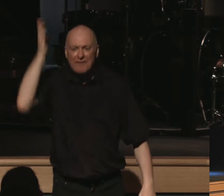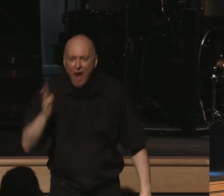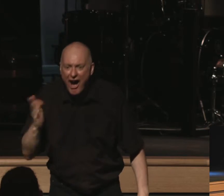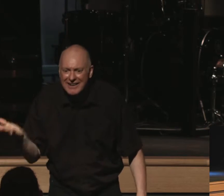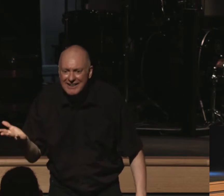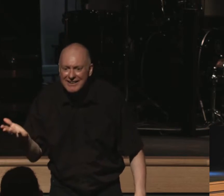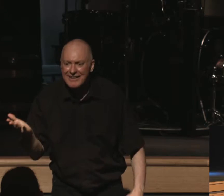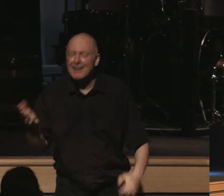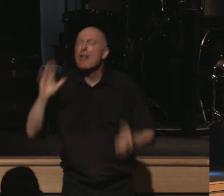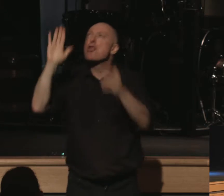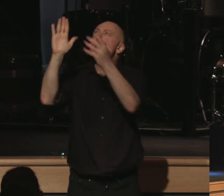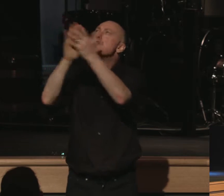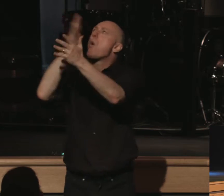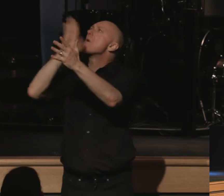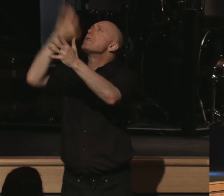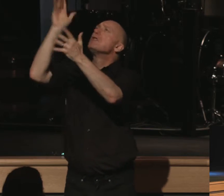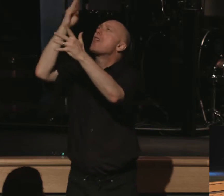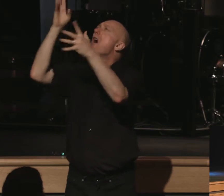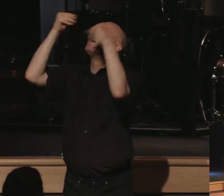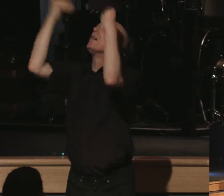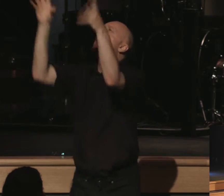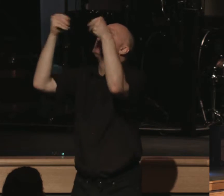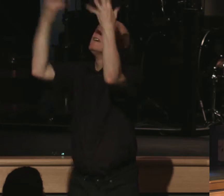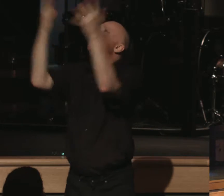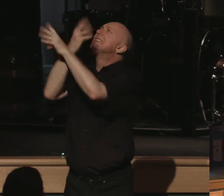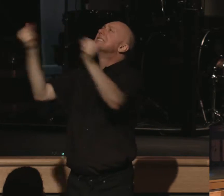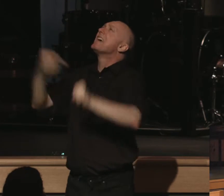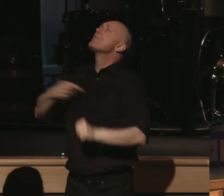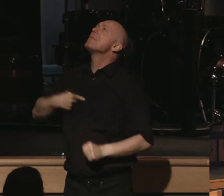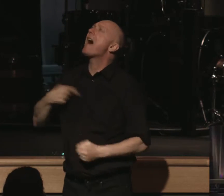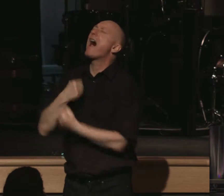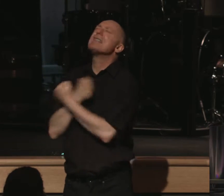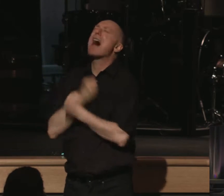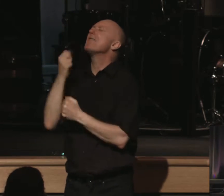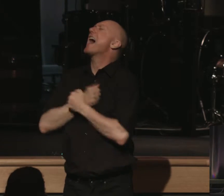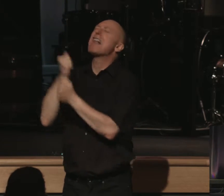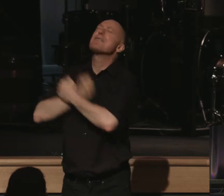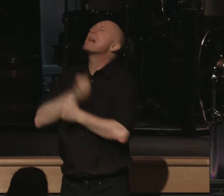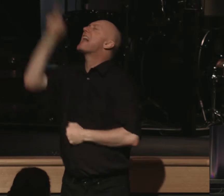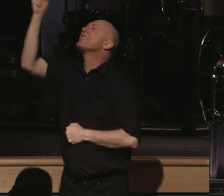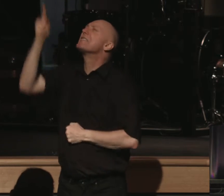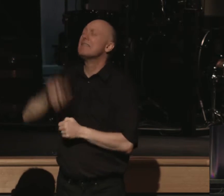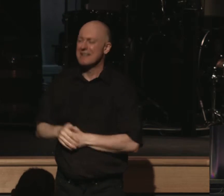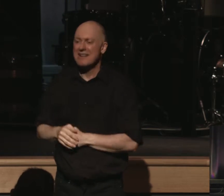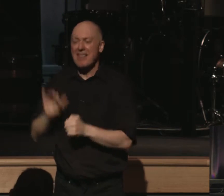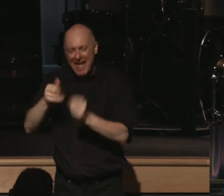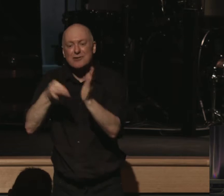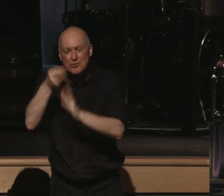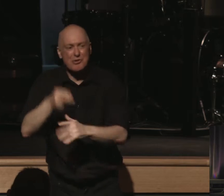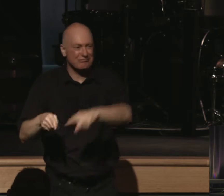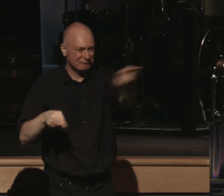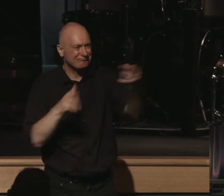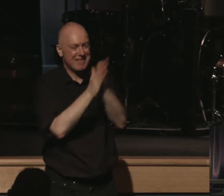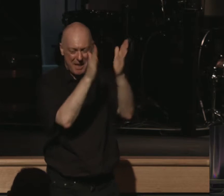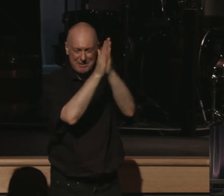grace of God. But glory be to God who has saved a wretch like me. I love him. I love him. I love him. That's the truth. That's the truth.